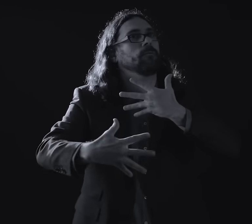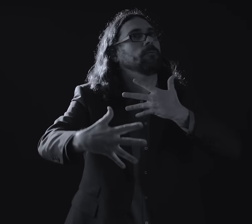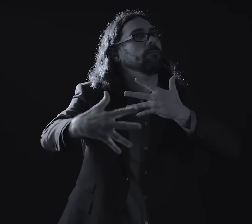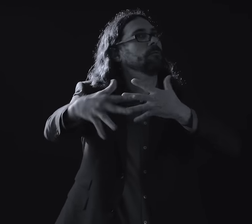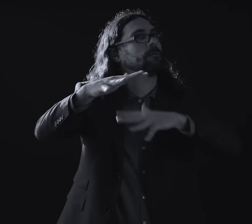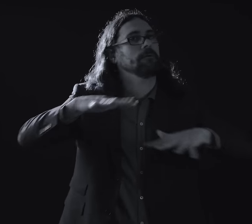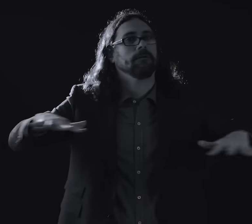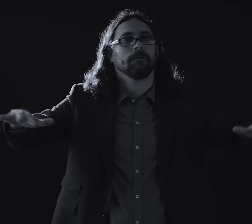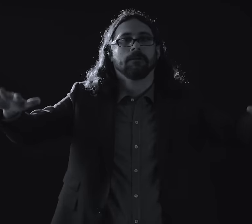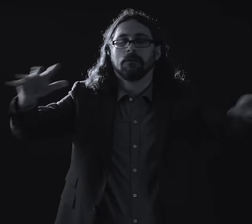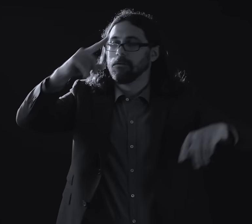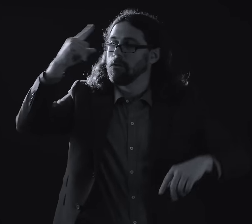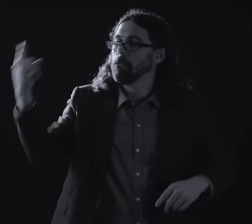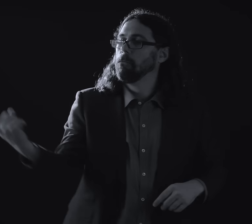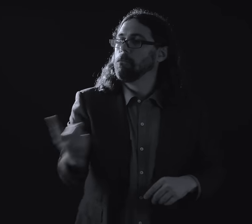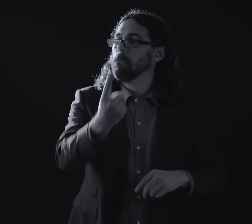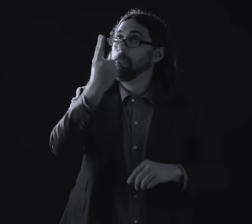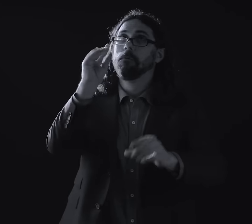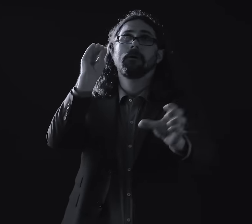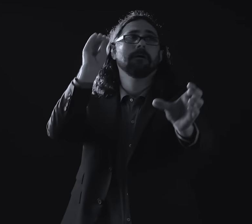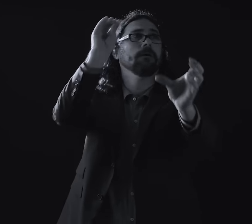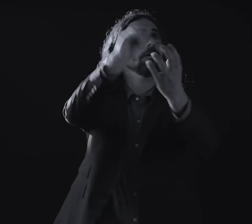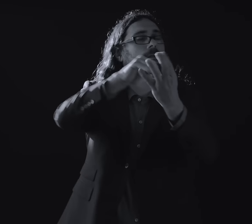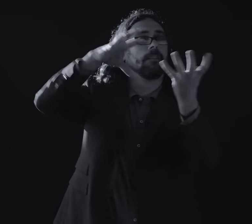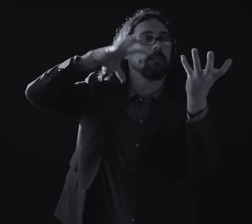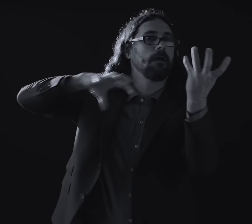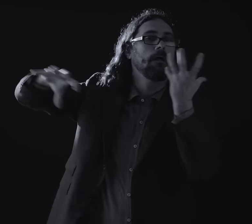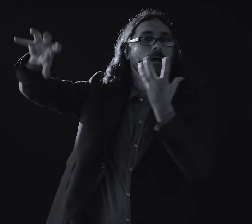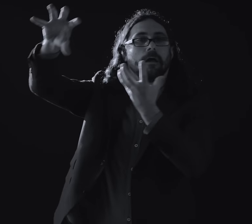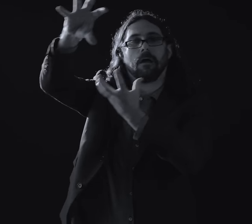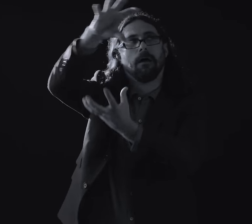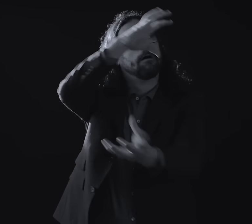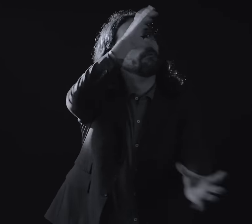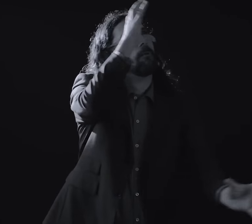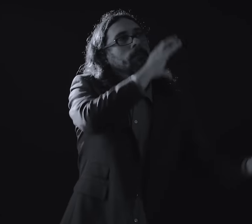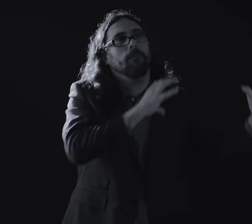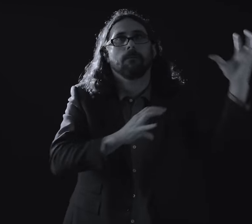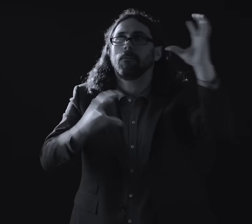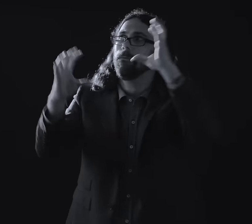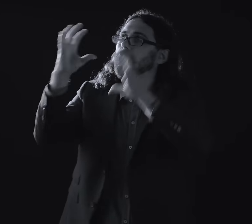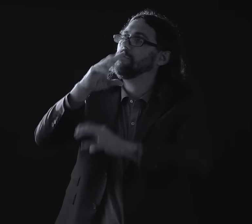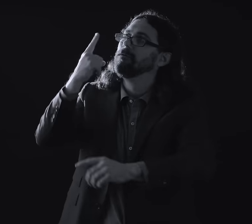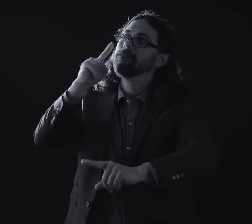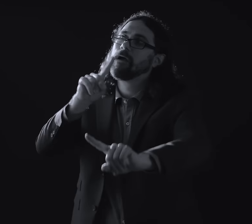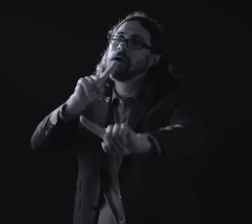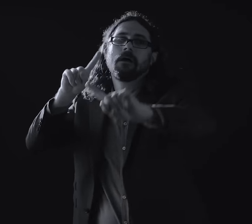Always in the clouds Searching for some answers answers But in